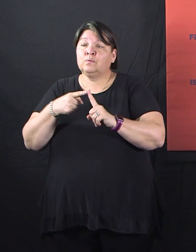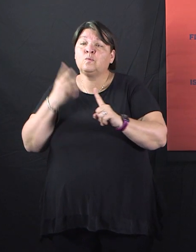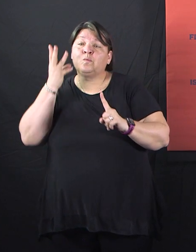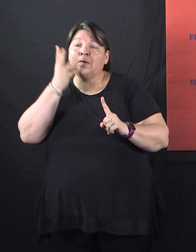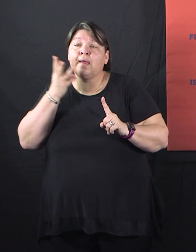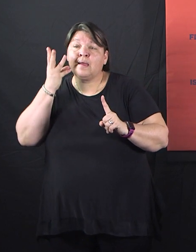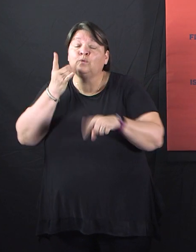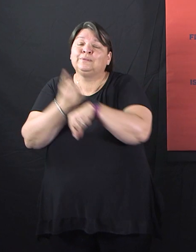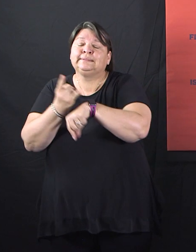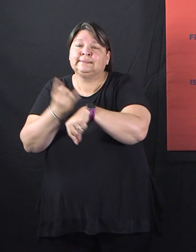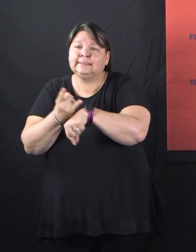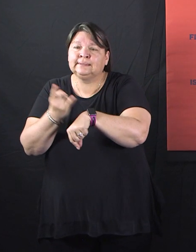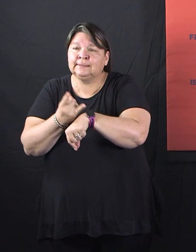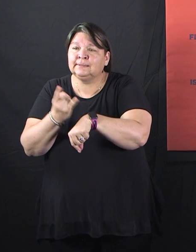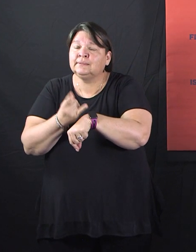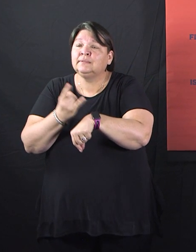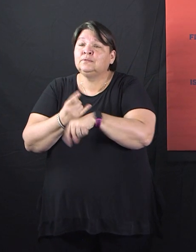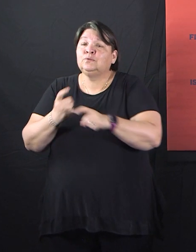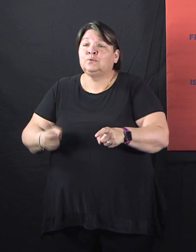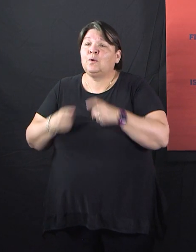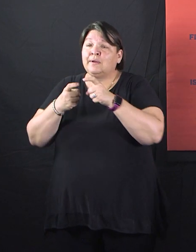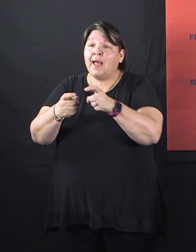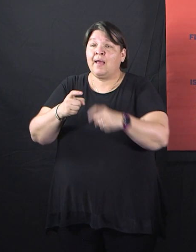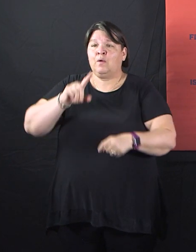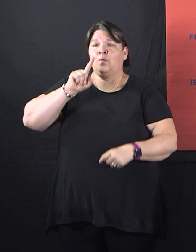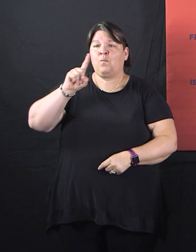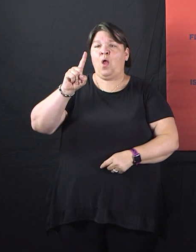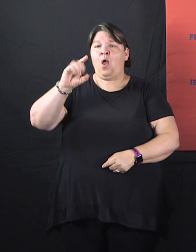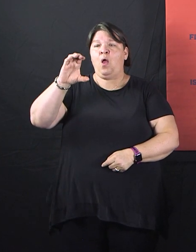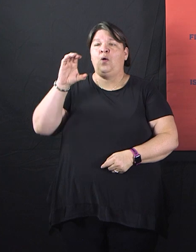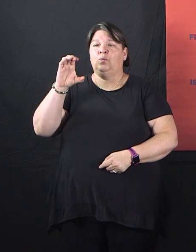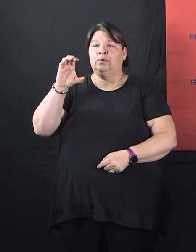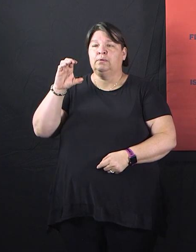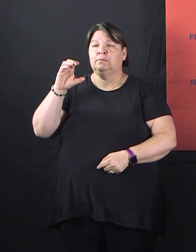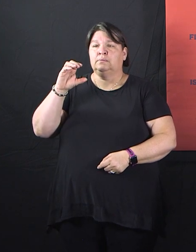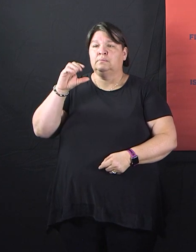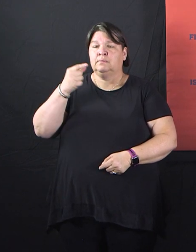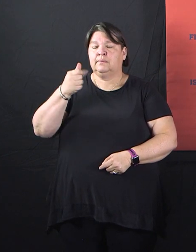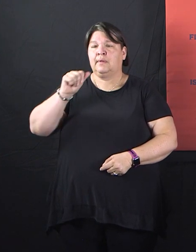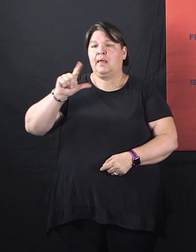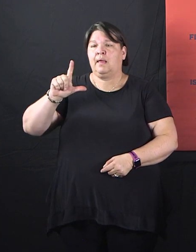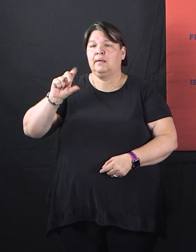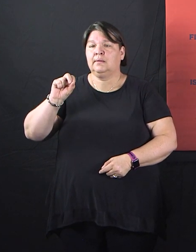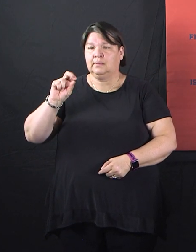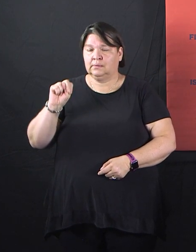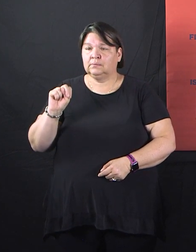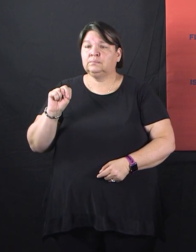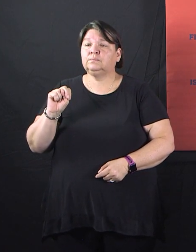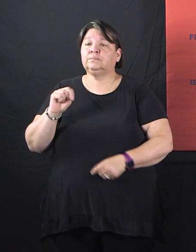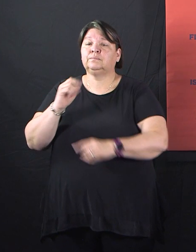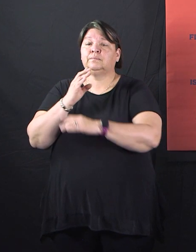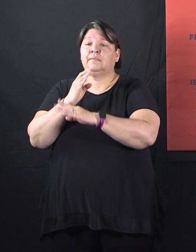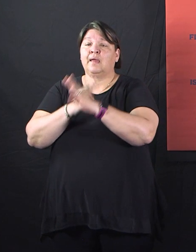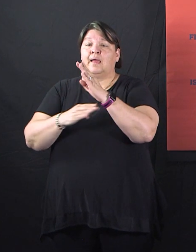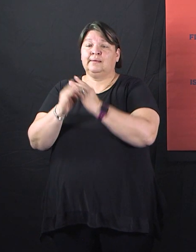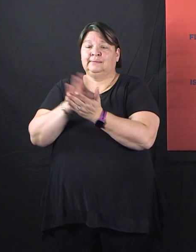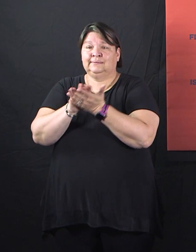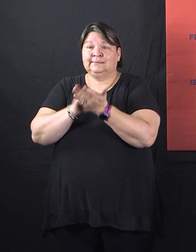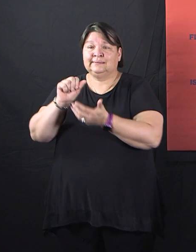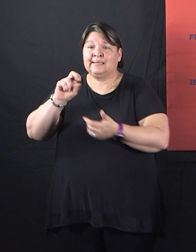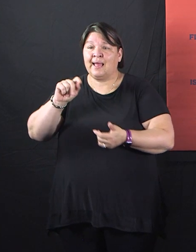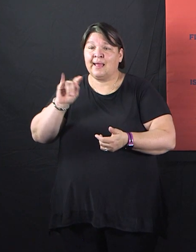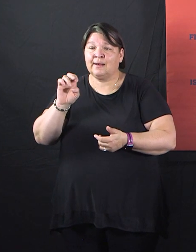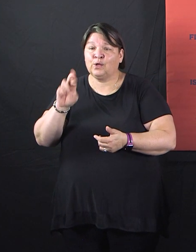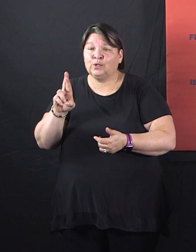gallons of hand sanitizers to help our first responders. That's an incredible use of the distillery